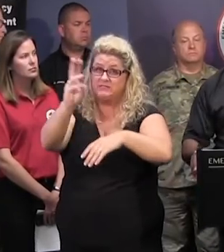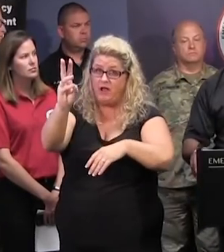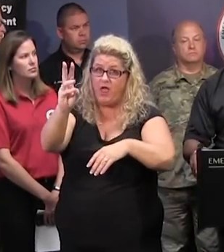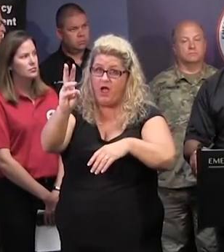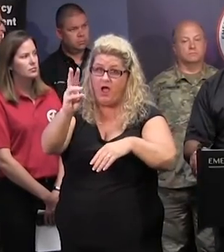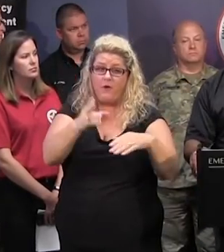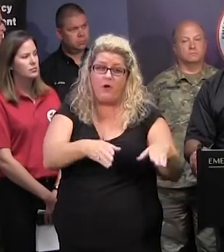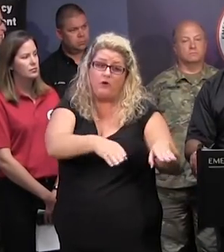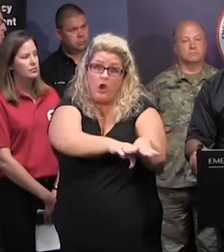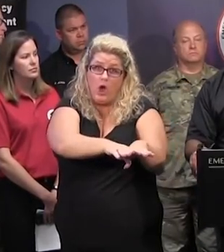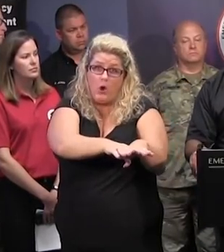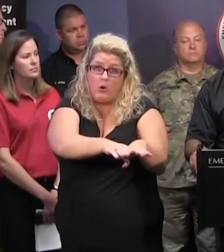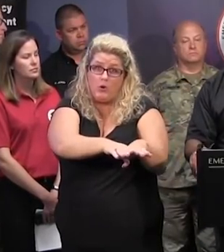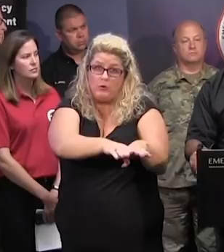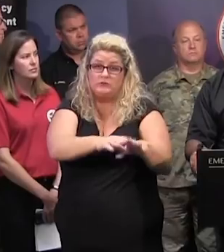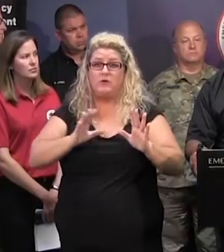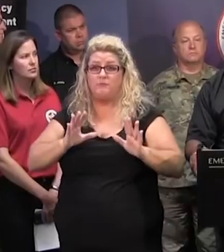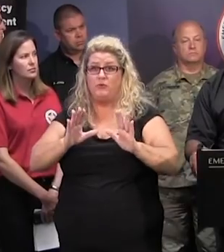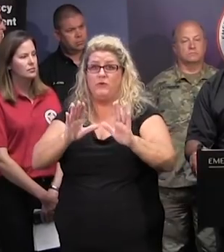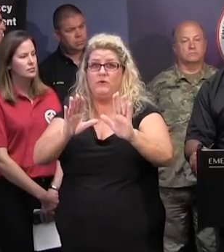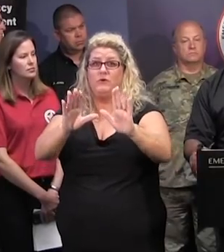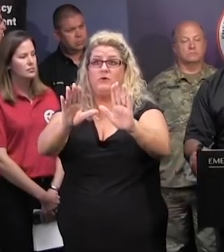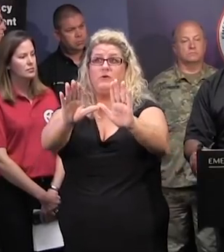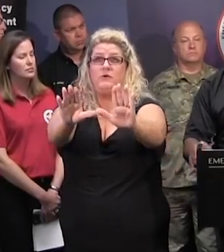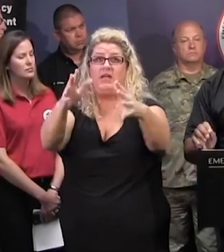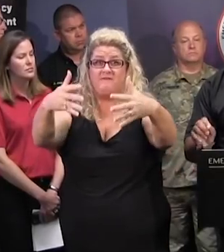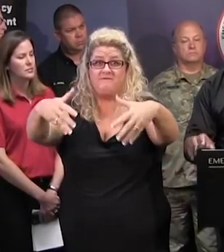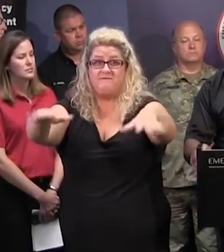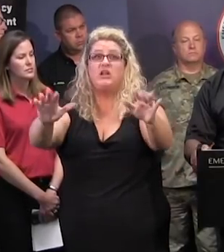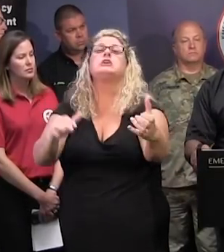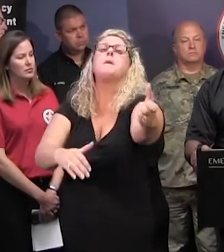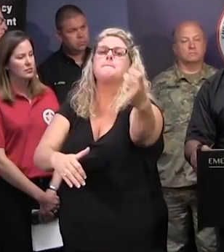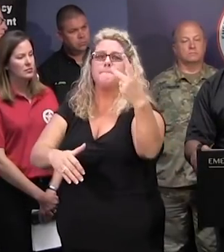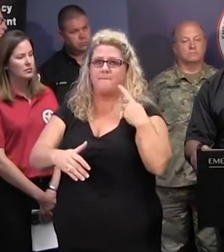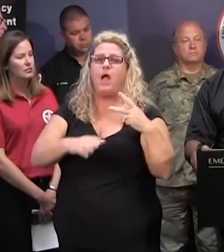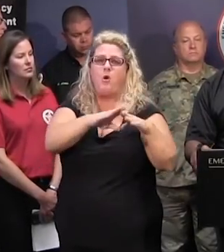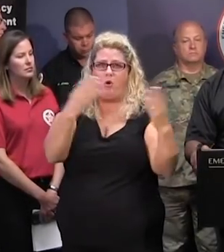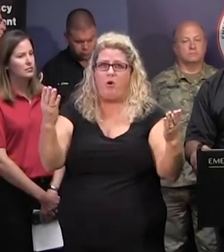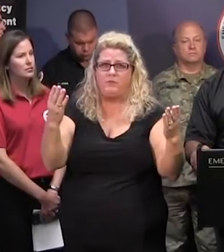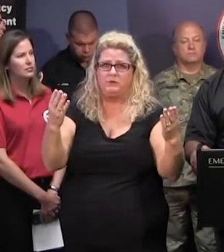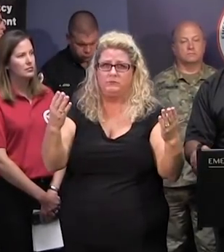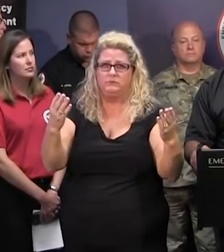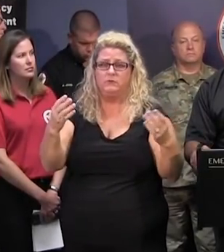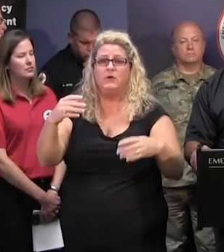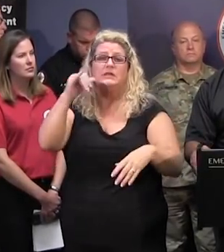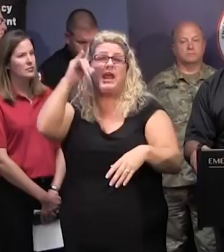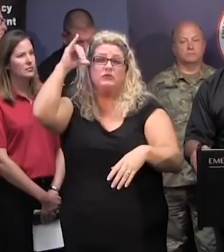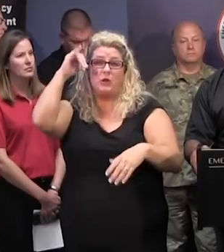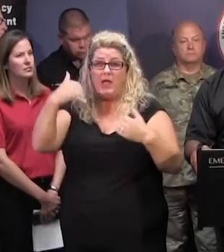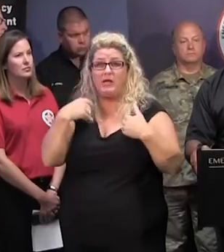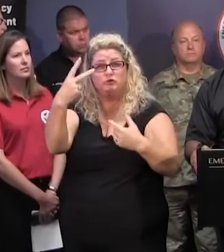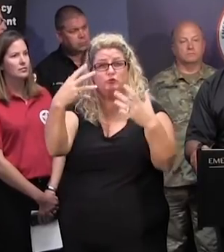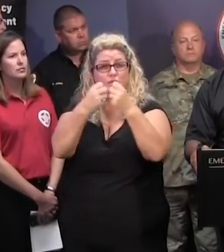A few hours after that, we should have it totally completed. As I told you yesterday, we investigated two minor collisions